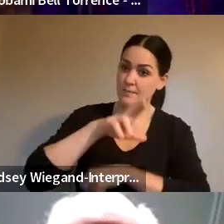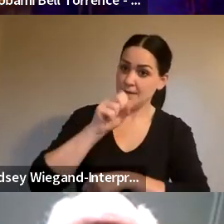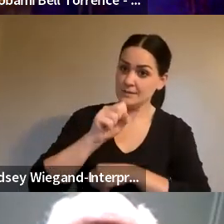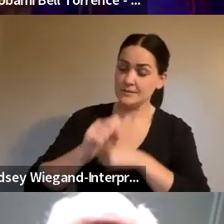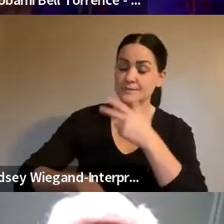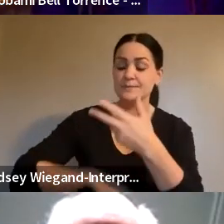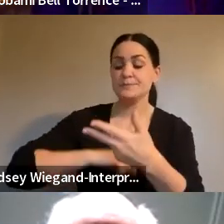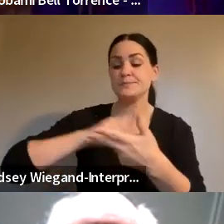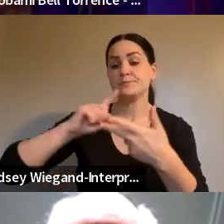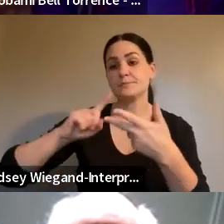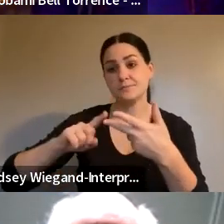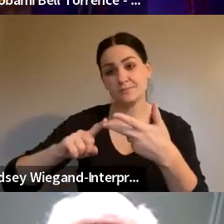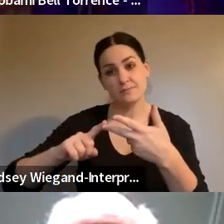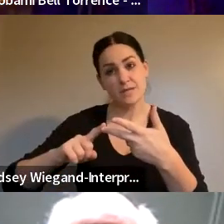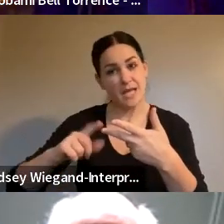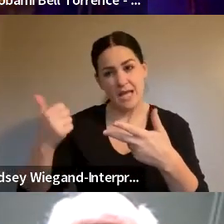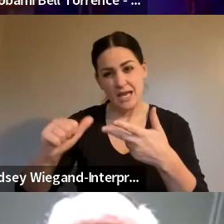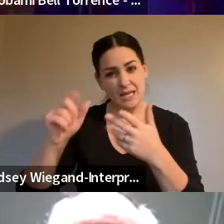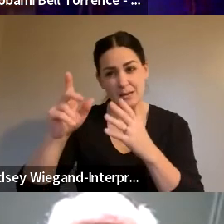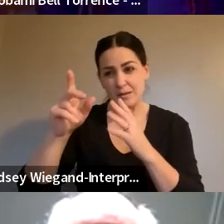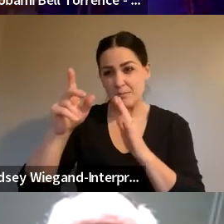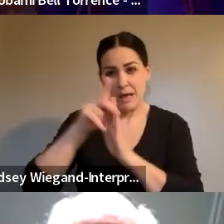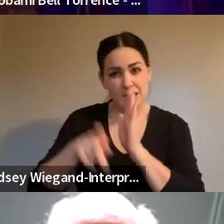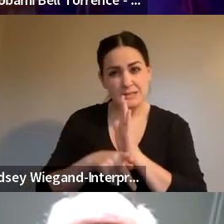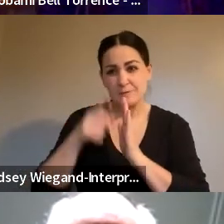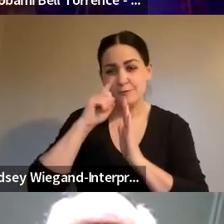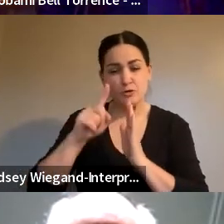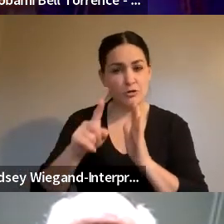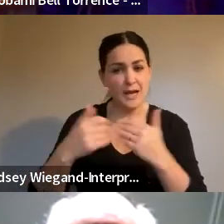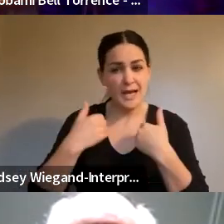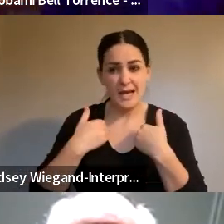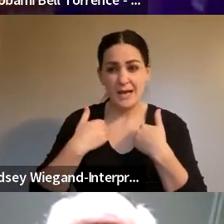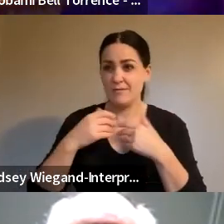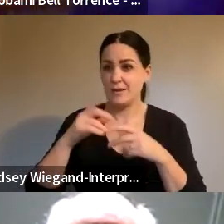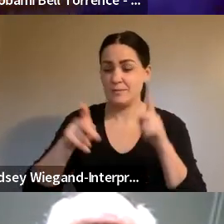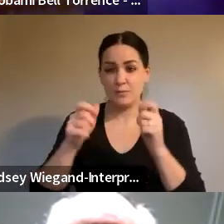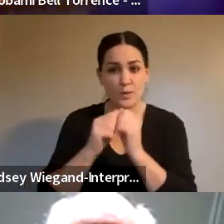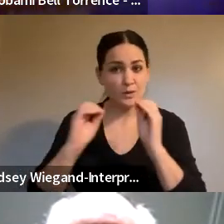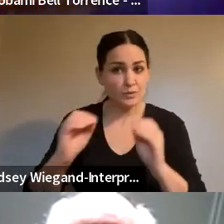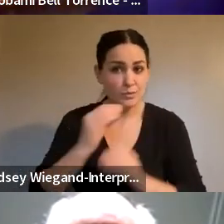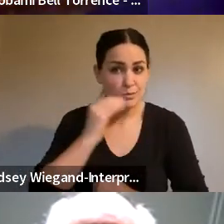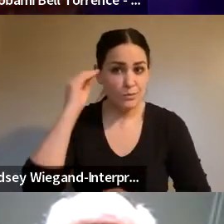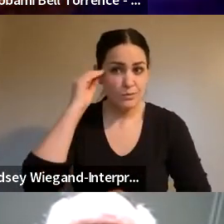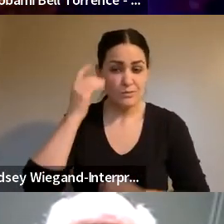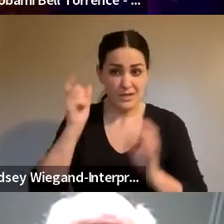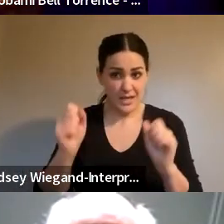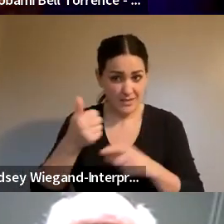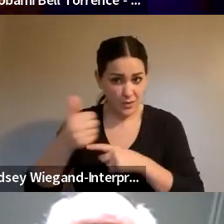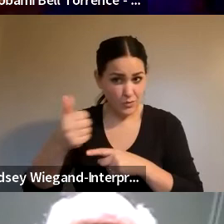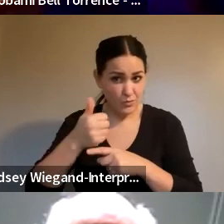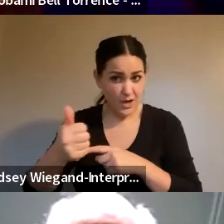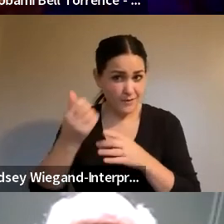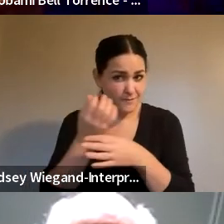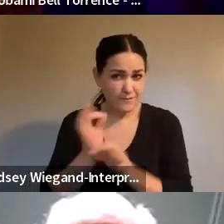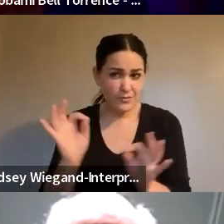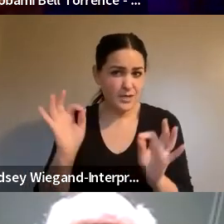policy for letting homeless and other people unable to pay fair, ride free, or